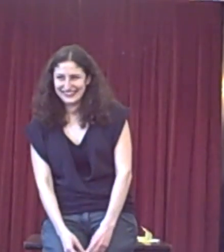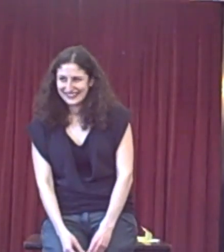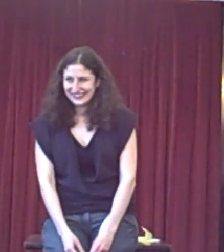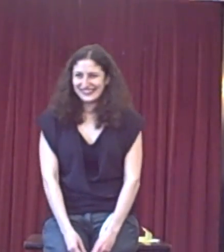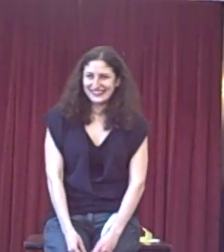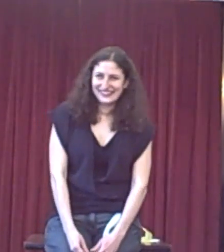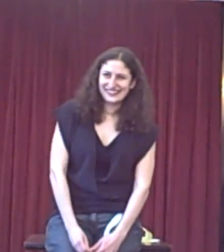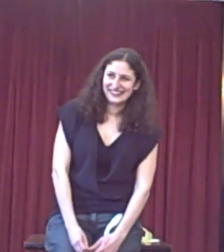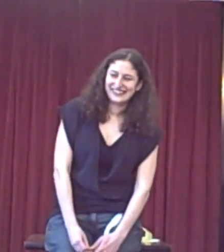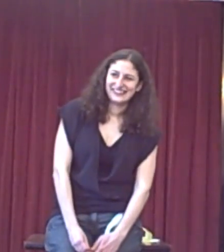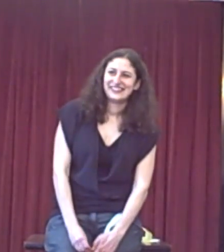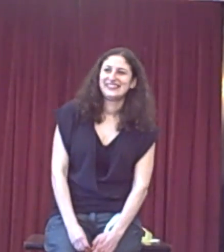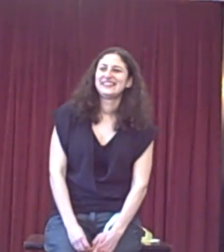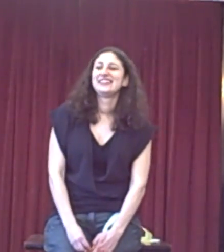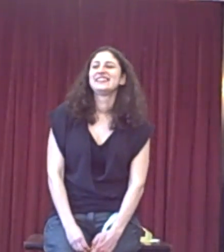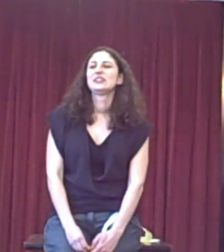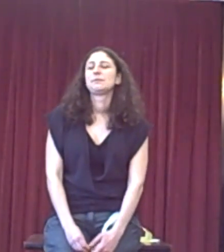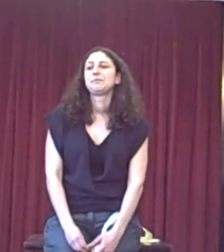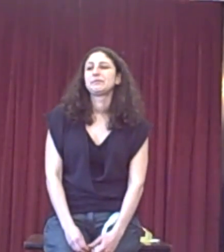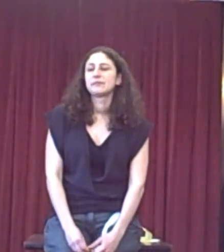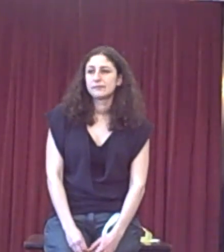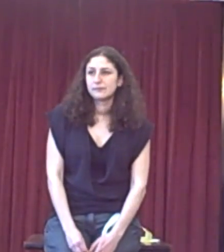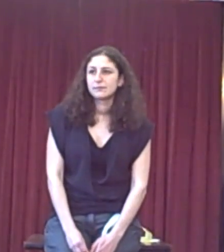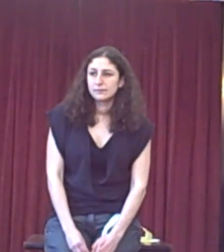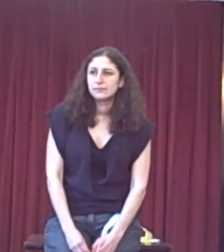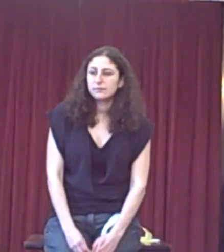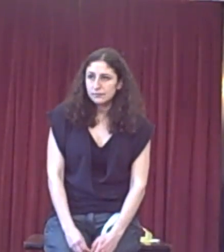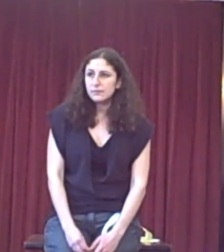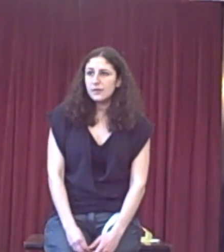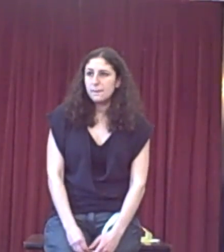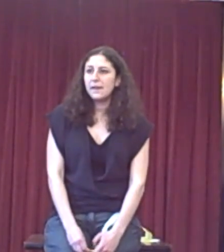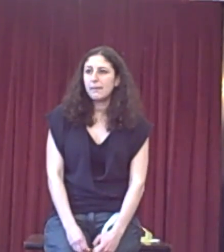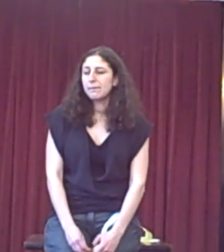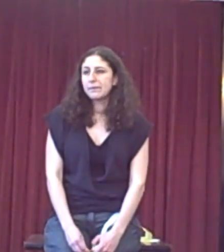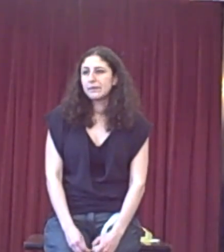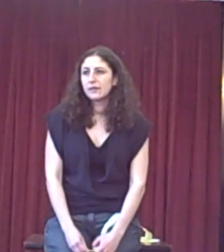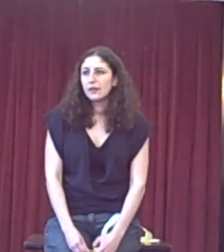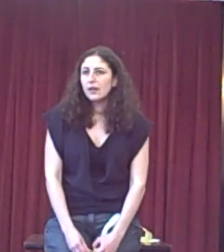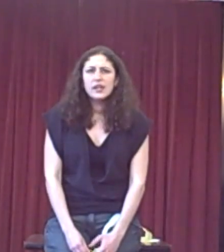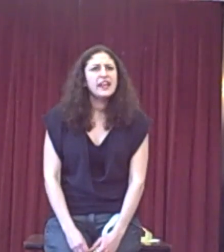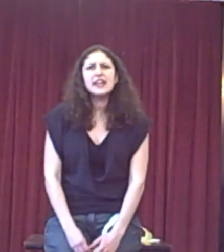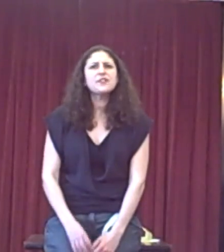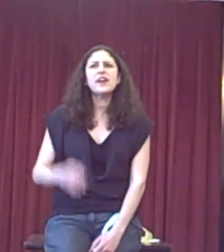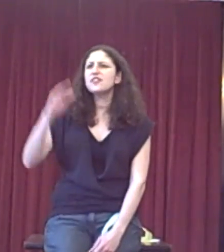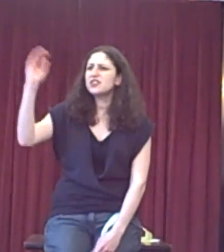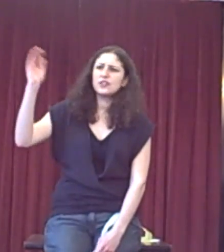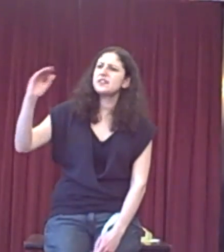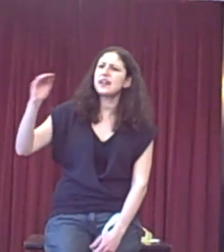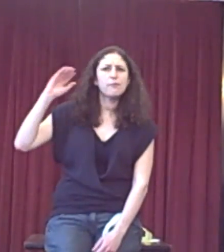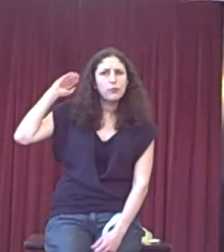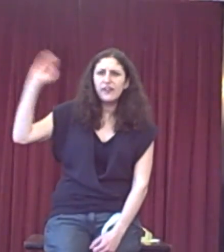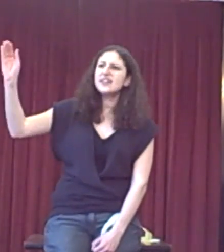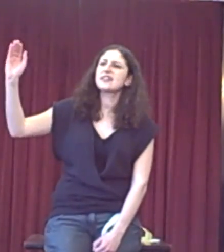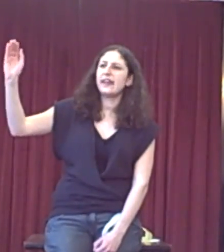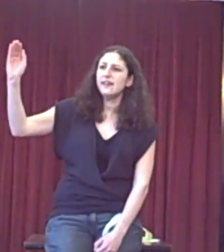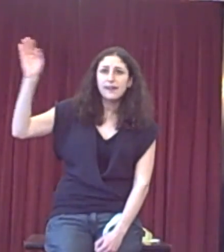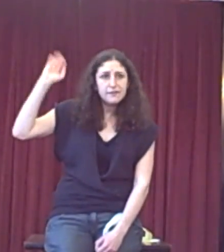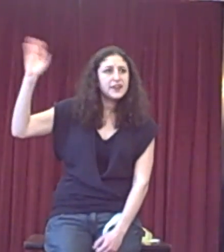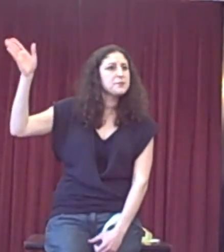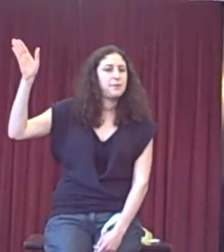problem with preparing the rebuttal in several levels. It's just one way. Yeah, it's fine. I'm just going to say, firstly, I've got a